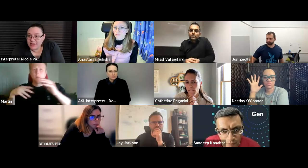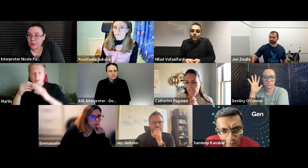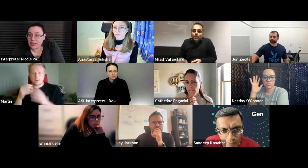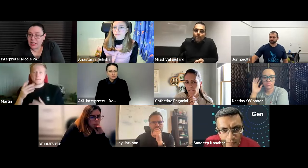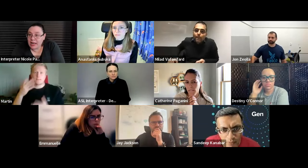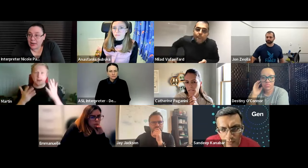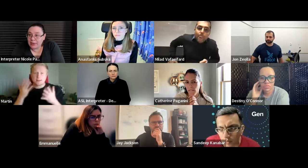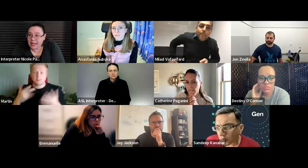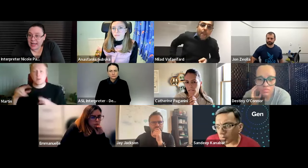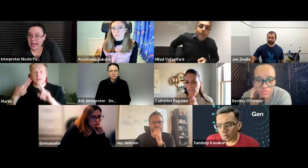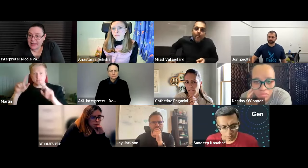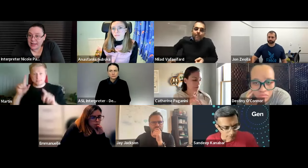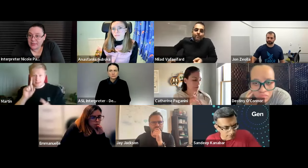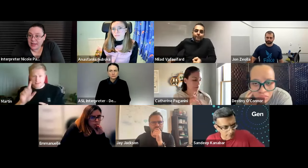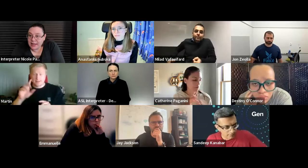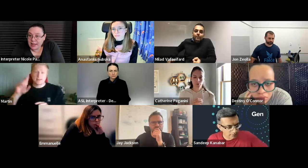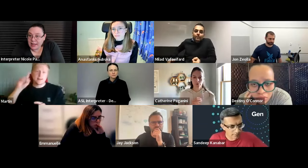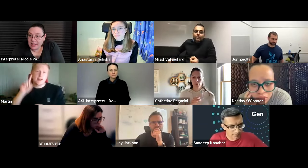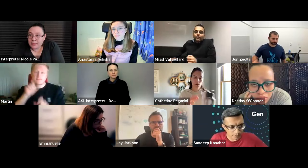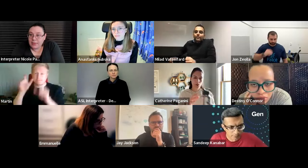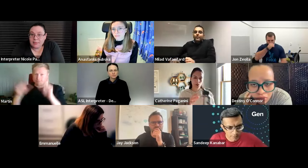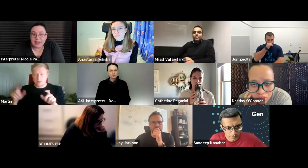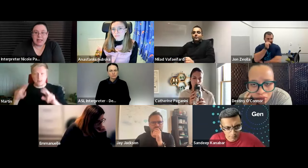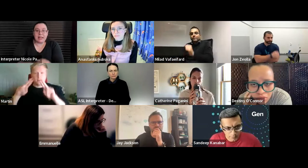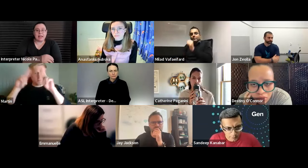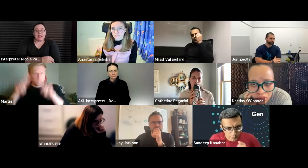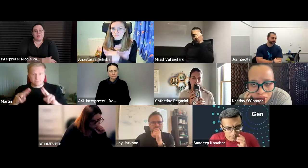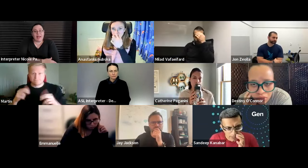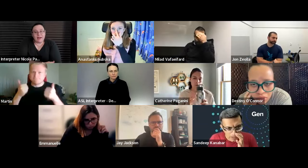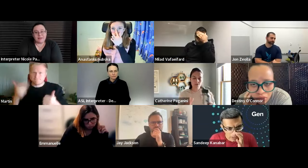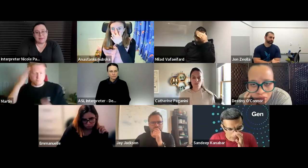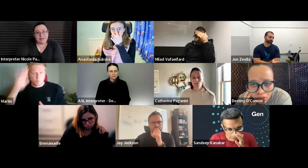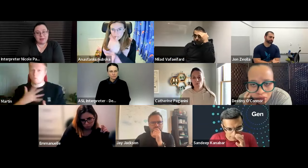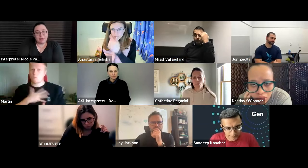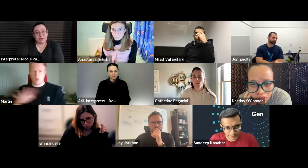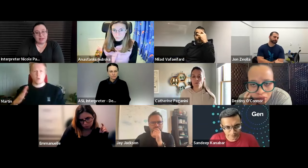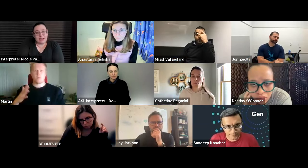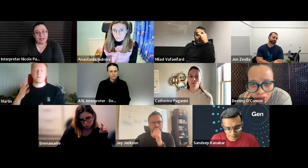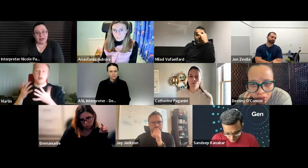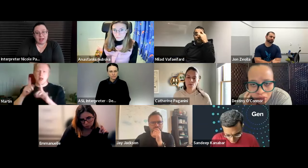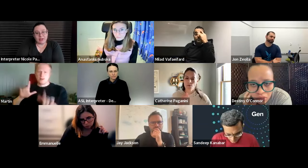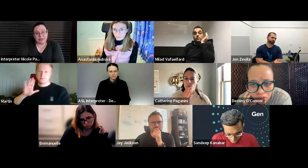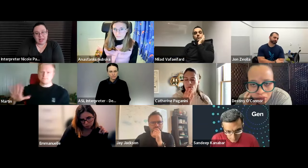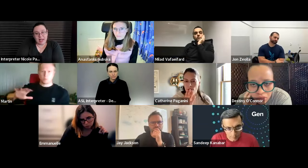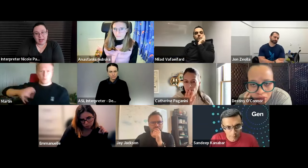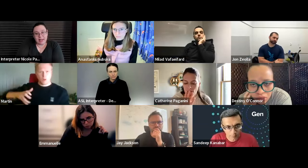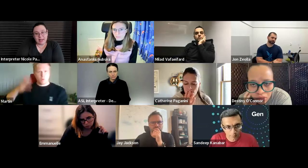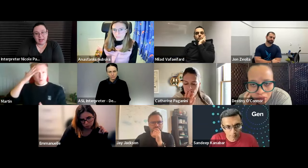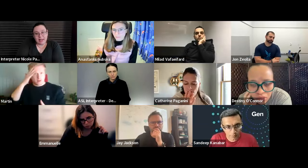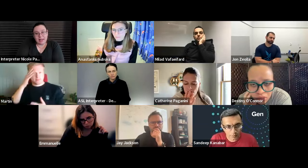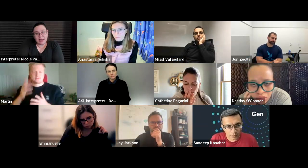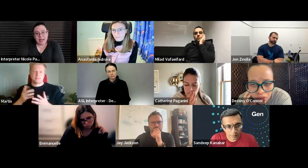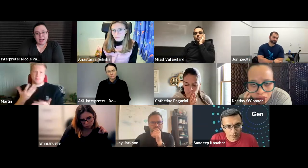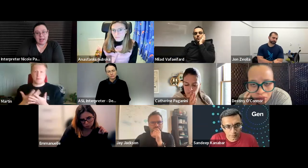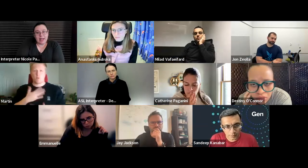so this is martin and i would like to add something maybe if we have some deaf people using international sign